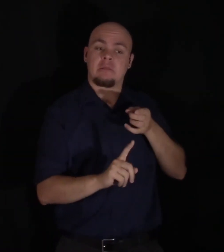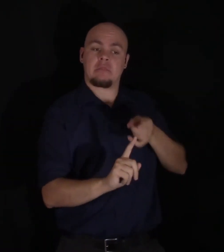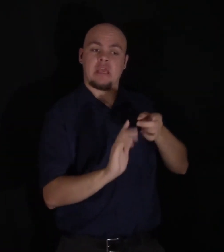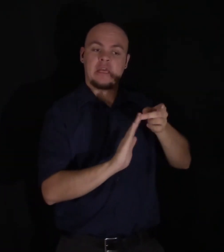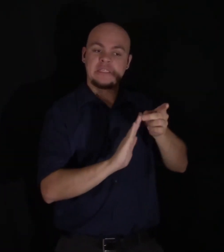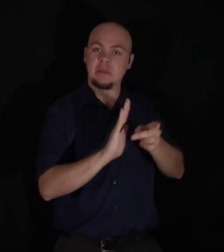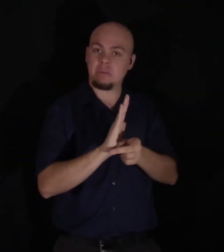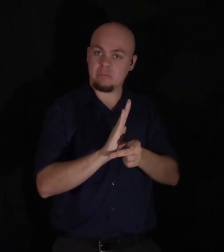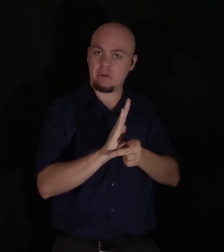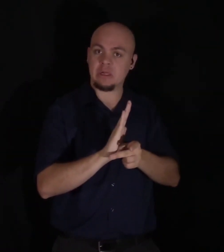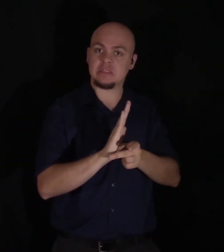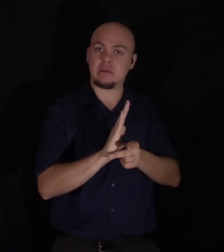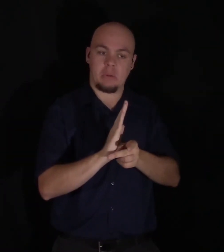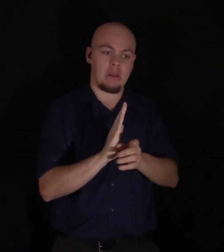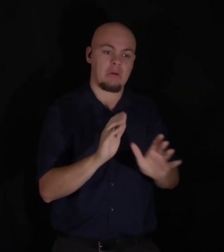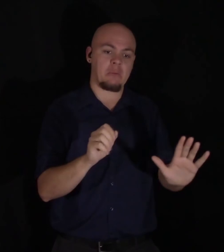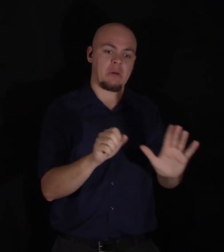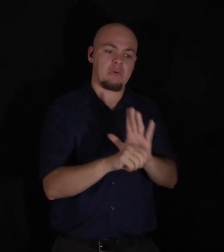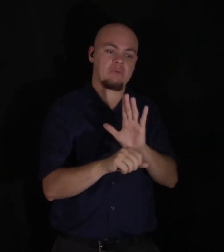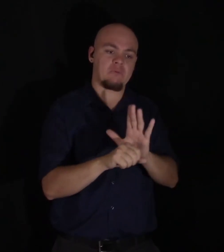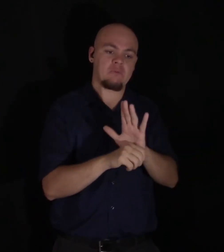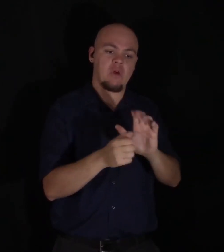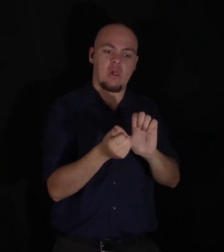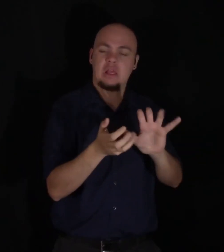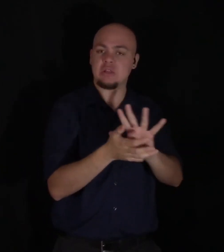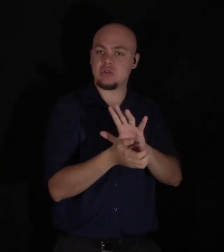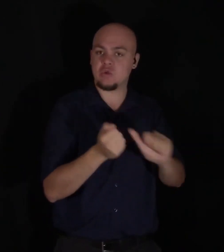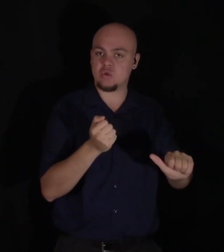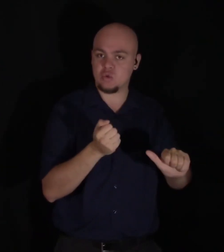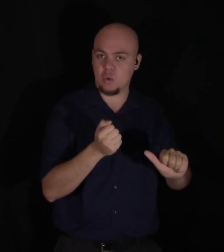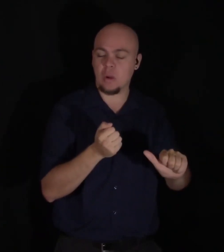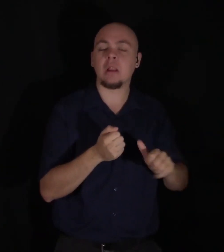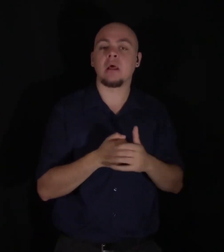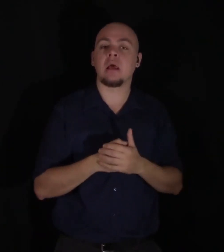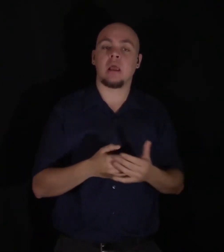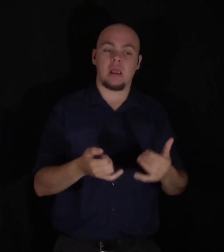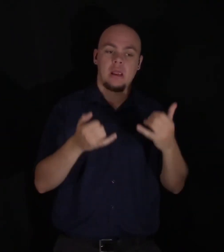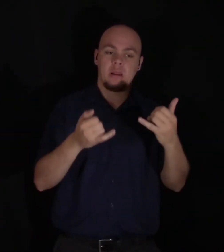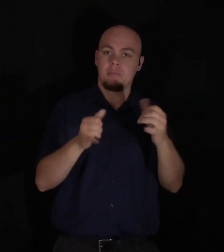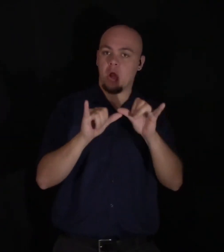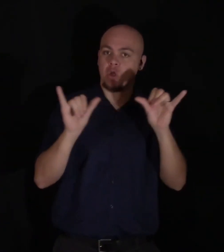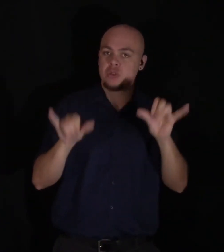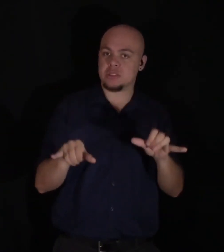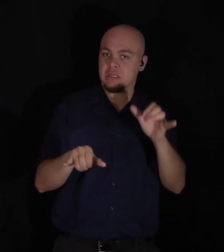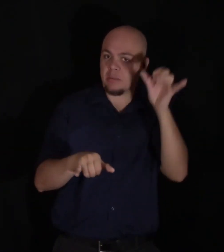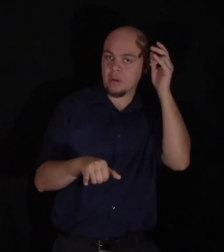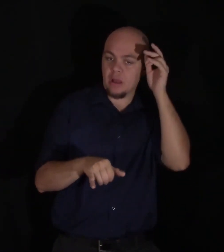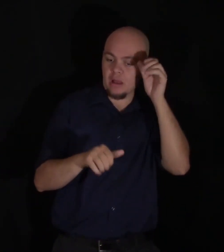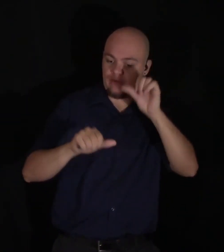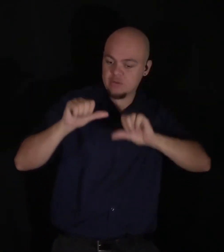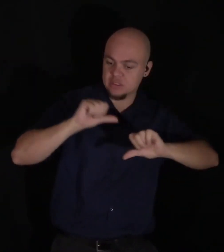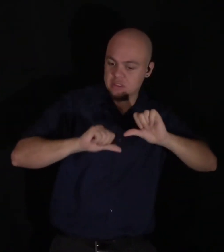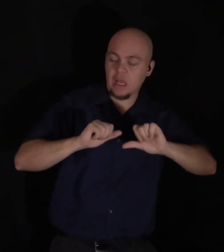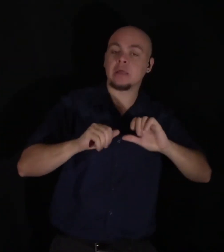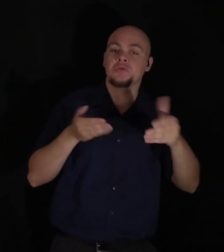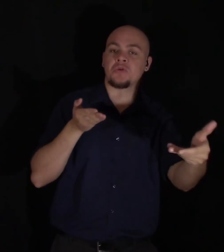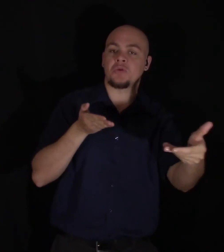Agrippa had been entirely exploded, and that a modern system of science had been introduced, which possessed much greater